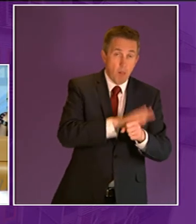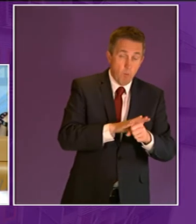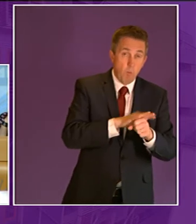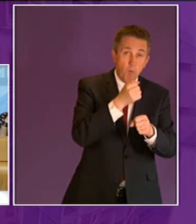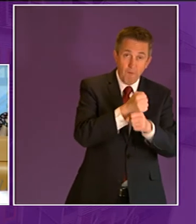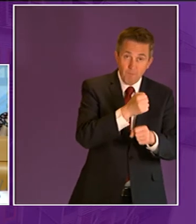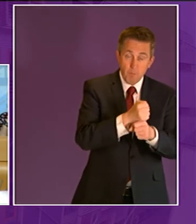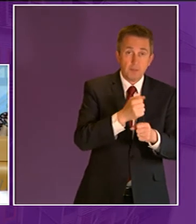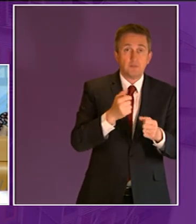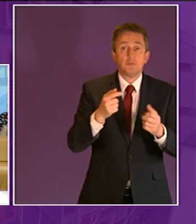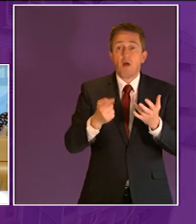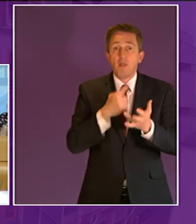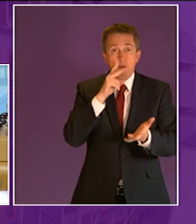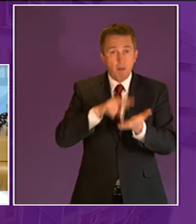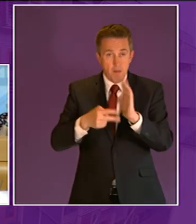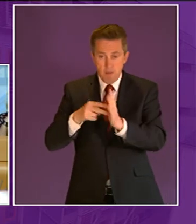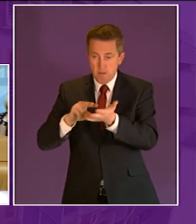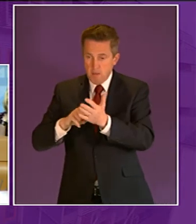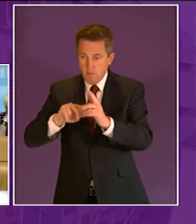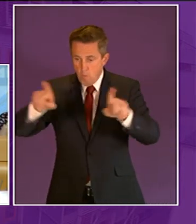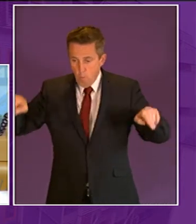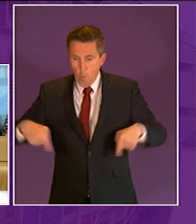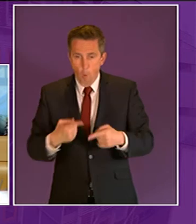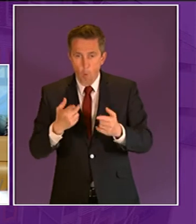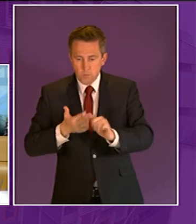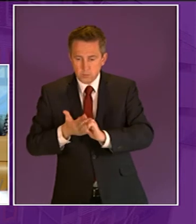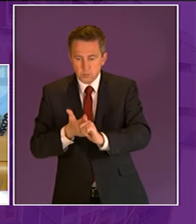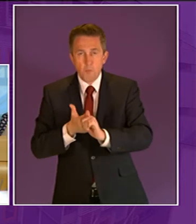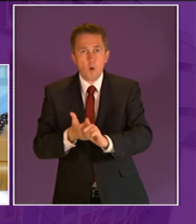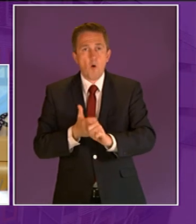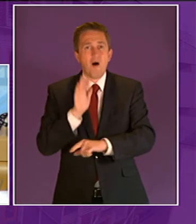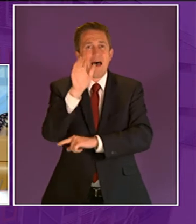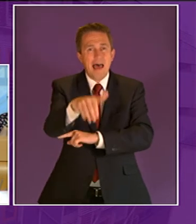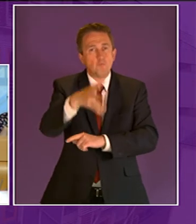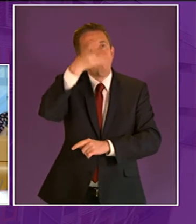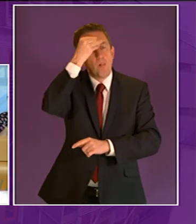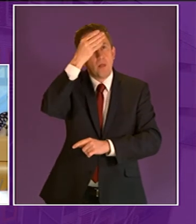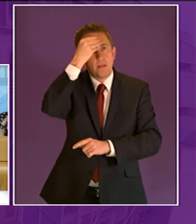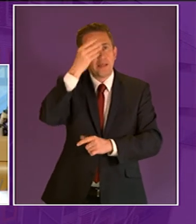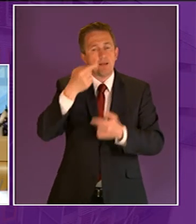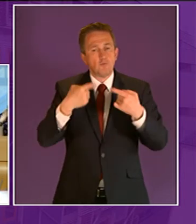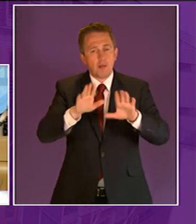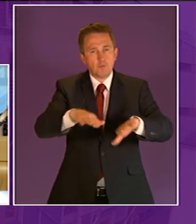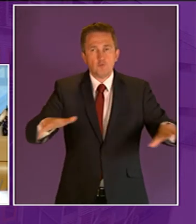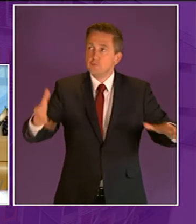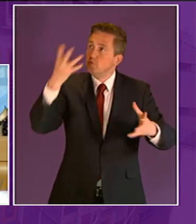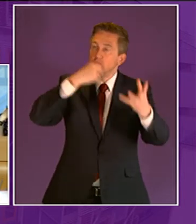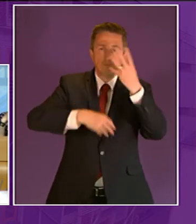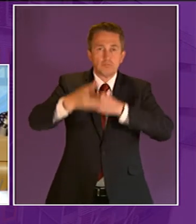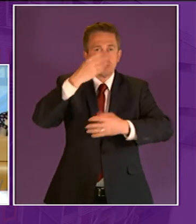role to play gets behind the massive potential of outdoor learning for scotland's children and future generations brian whittle